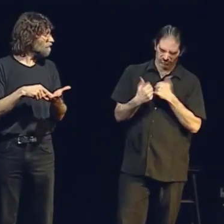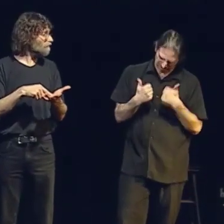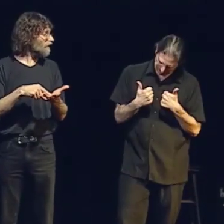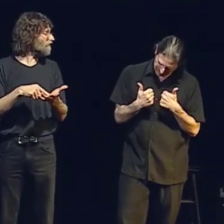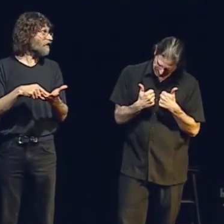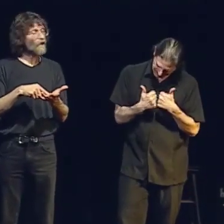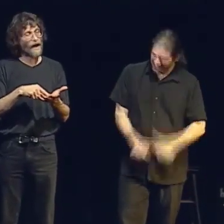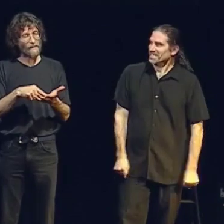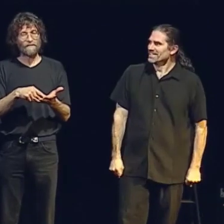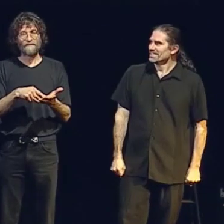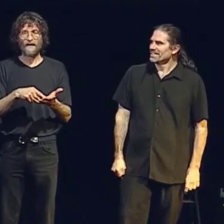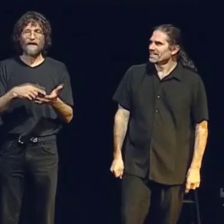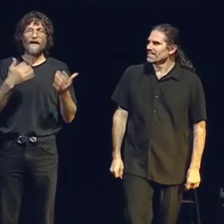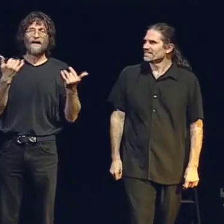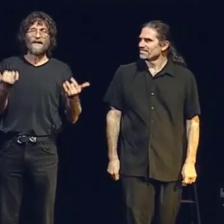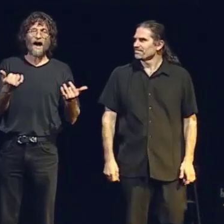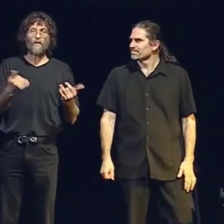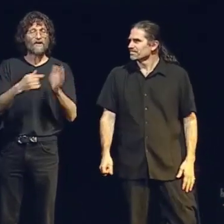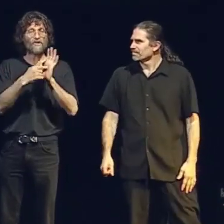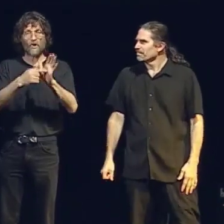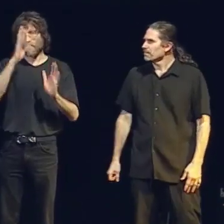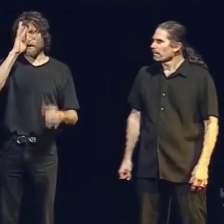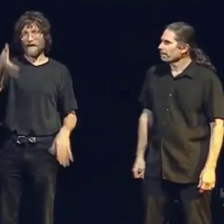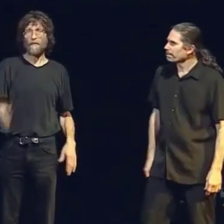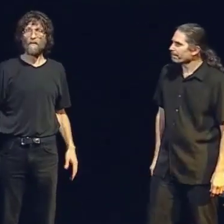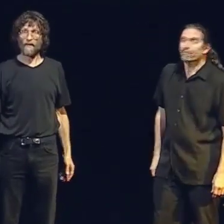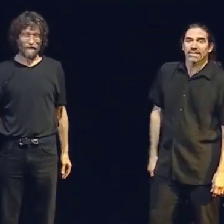Perfect time. Now we're going to show you what it came up with.